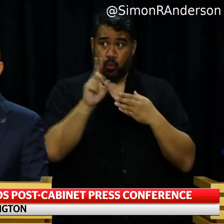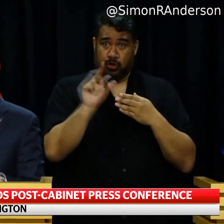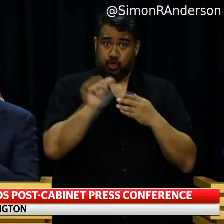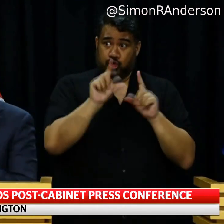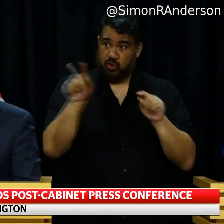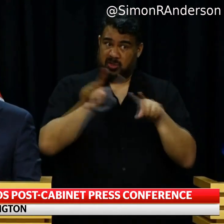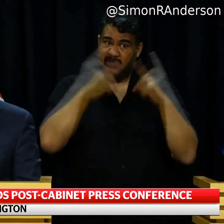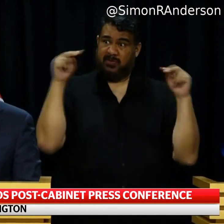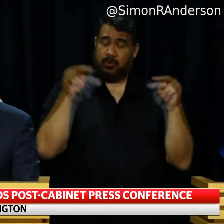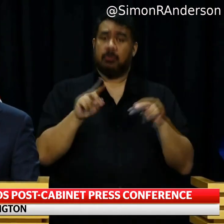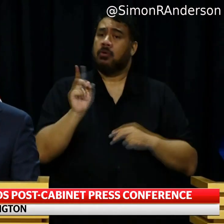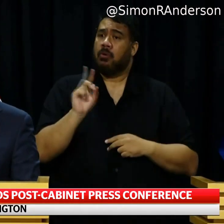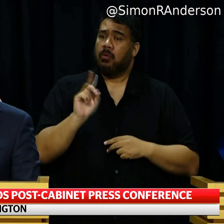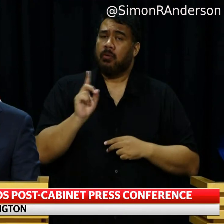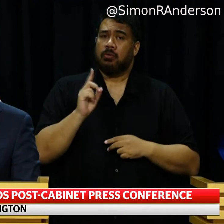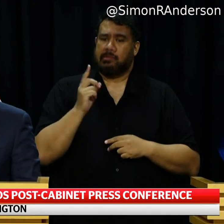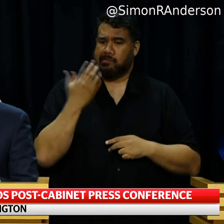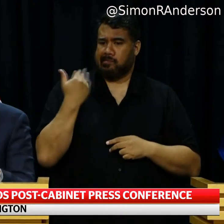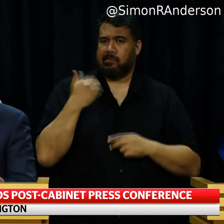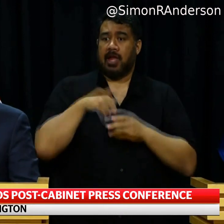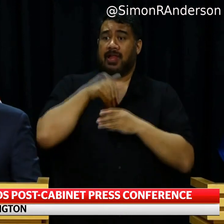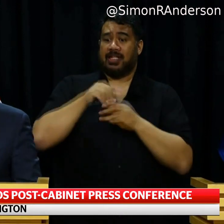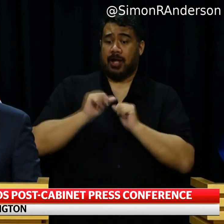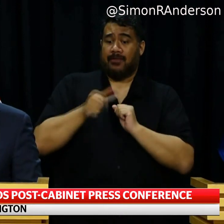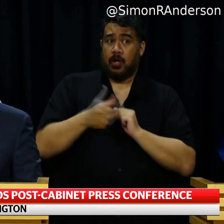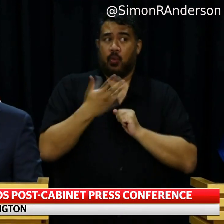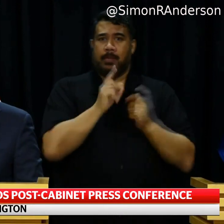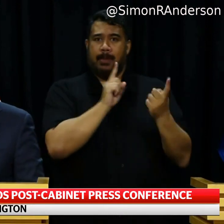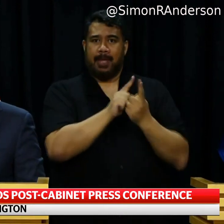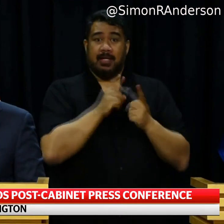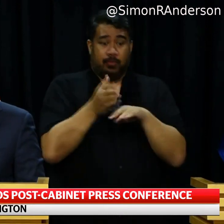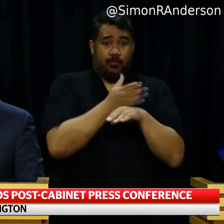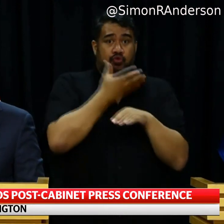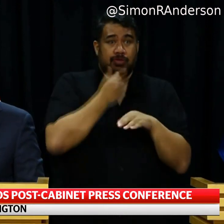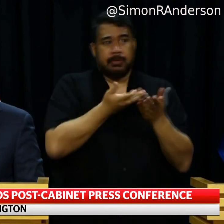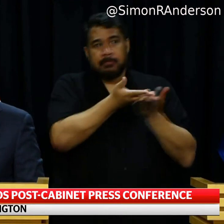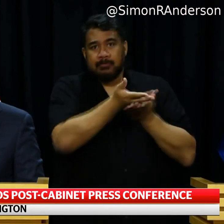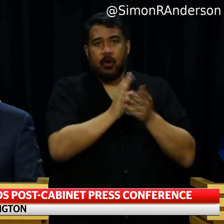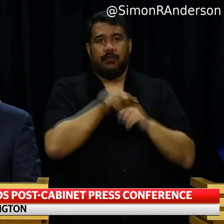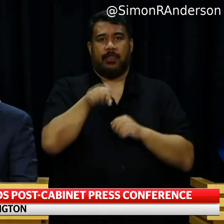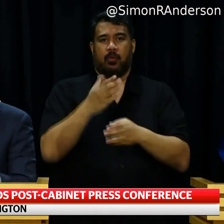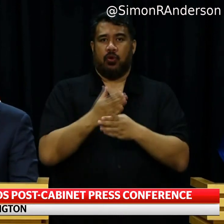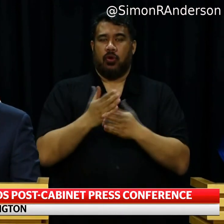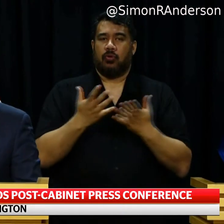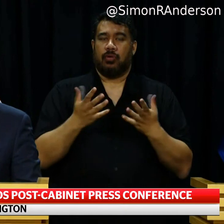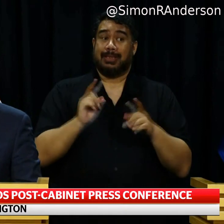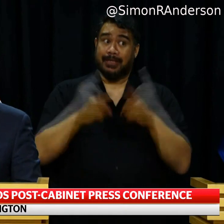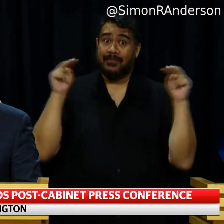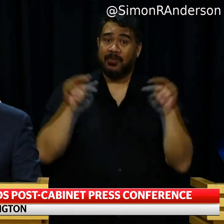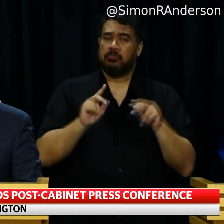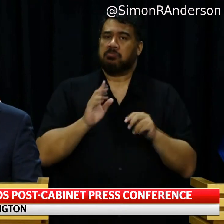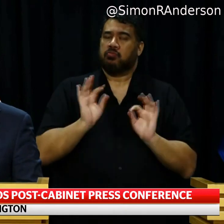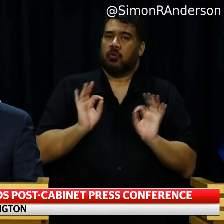conversation actually just after the election and we met in person just before Christmas, I've been very